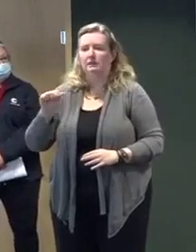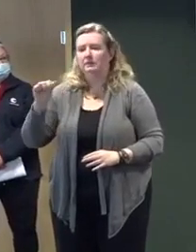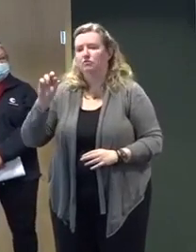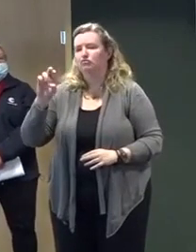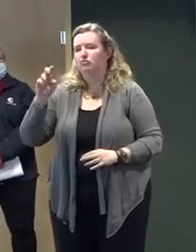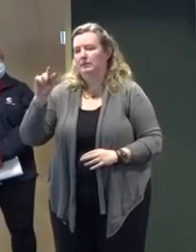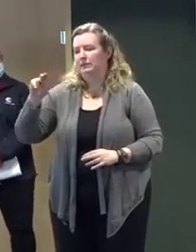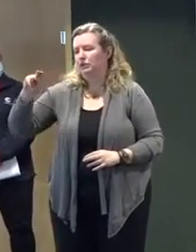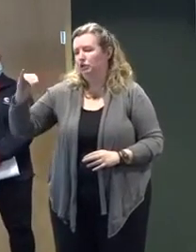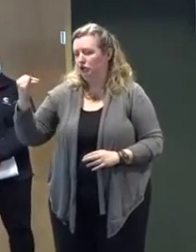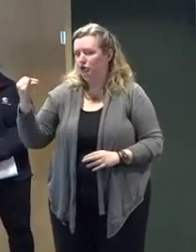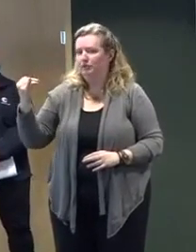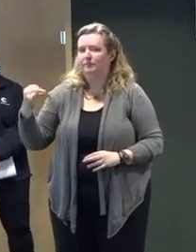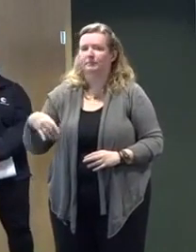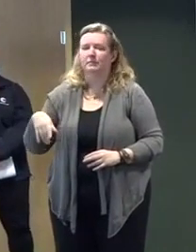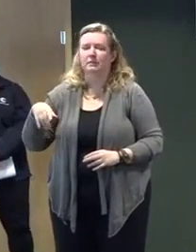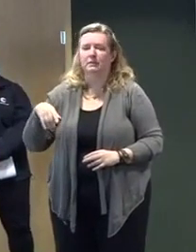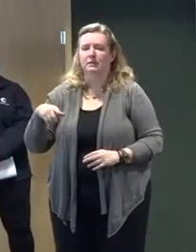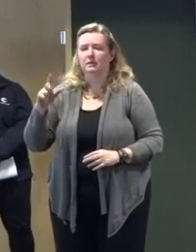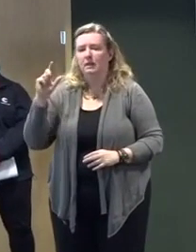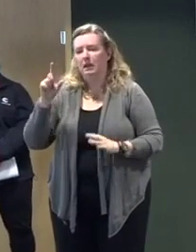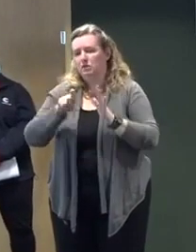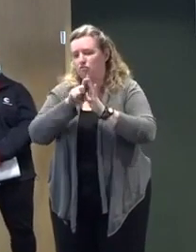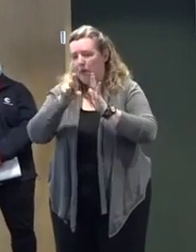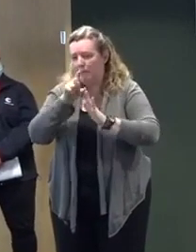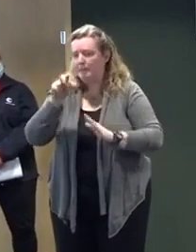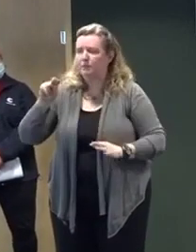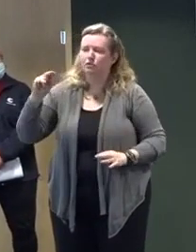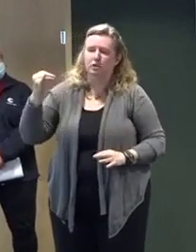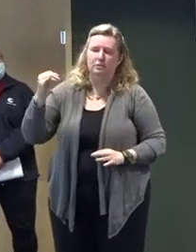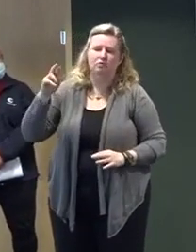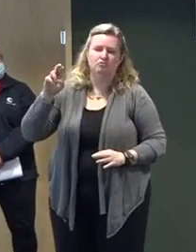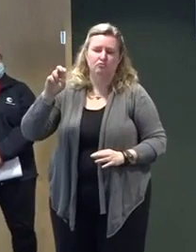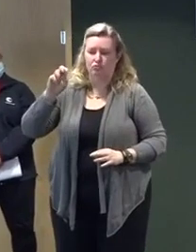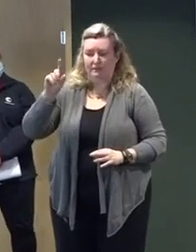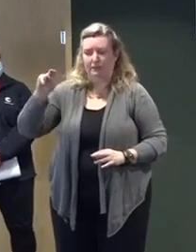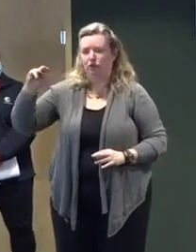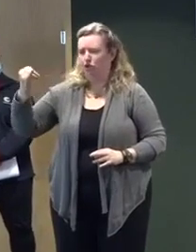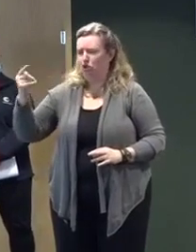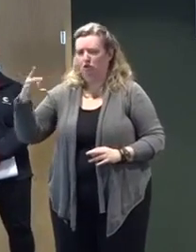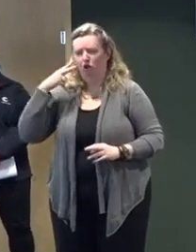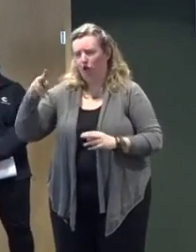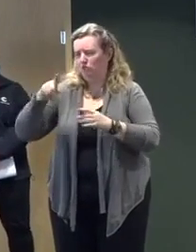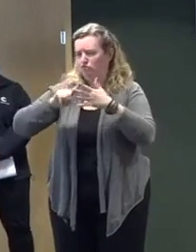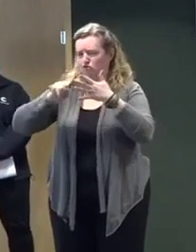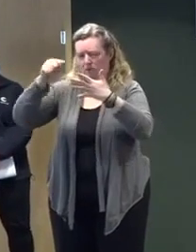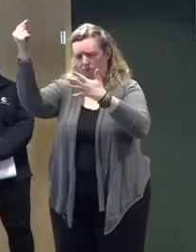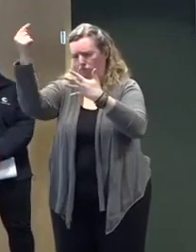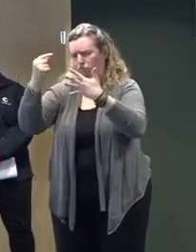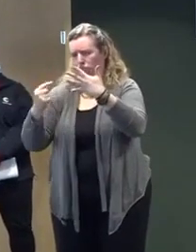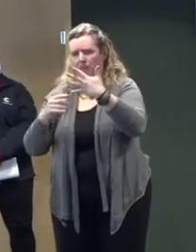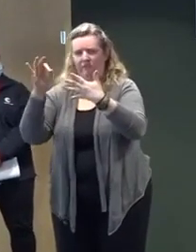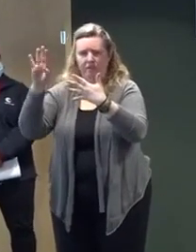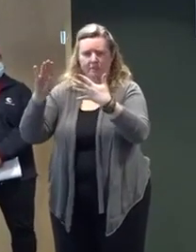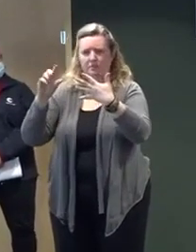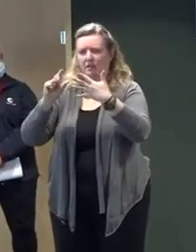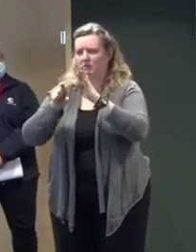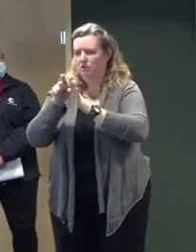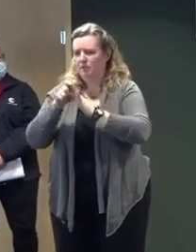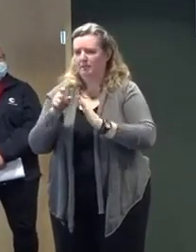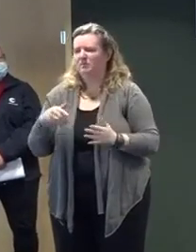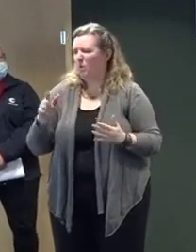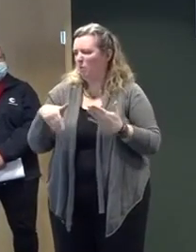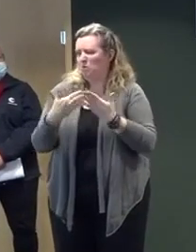New Jersey. Certainly our folks in OEM will be monitoring any resource requests that come in from municipalities and or